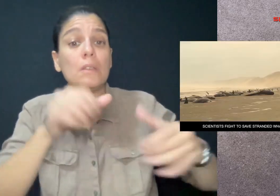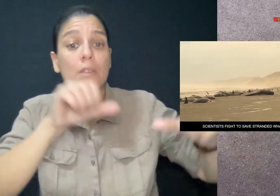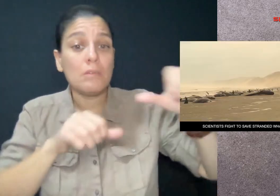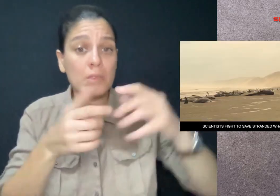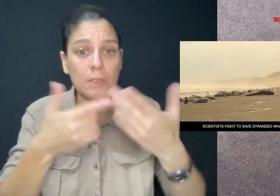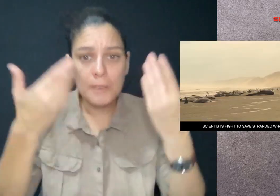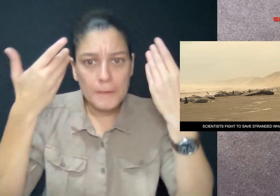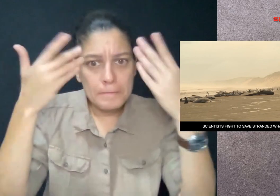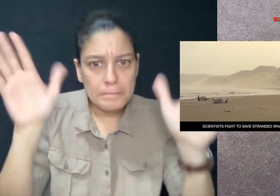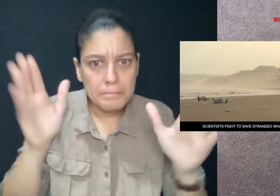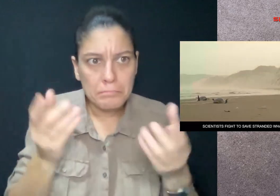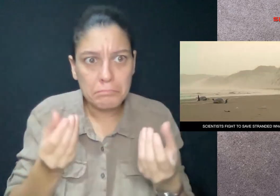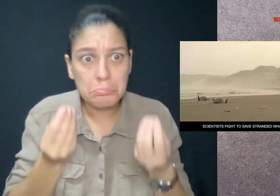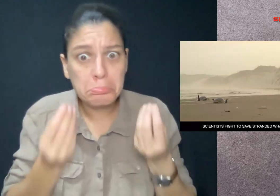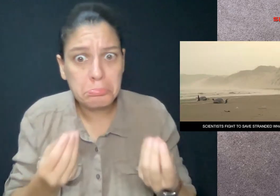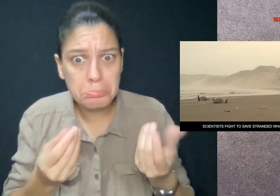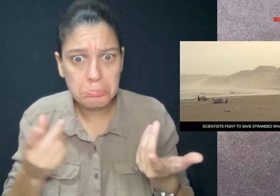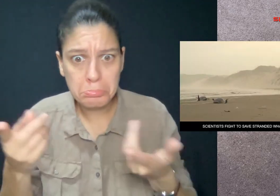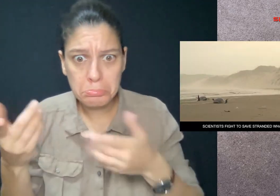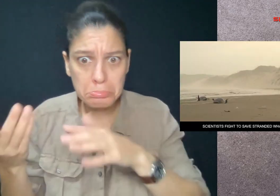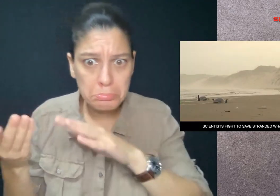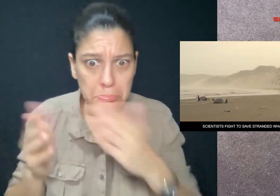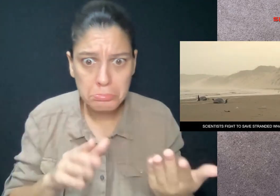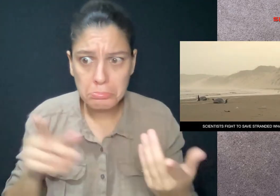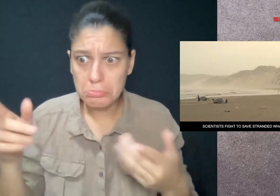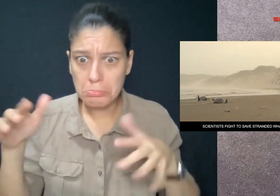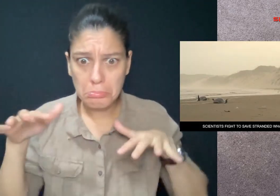Scientists still don't know what caused the whales to strand themselves.